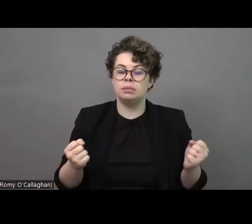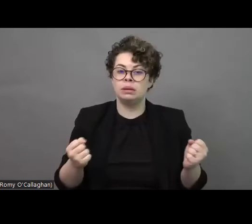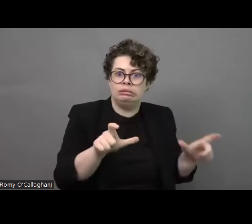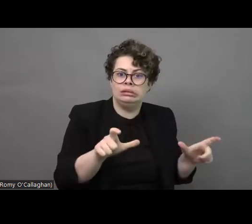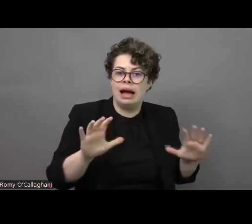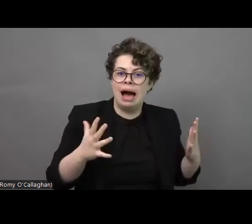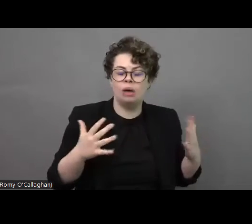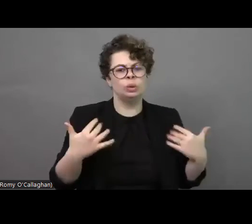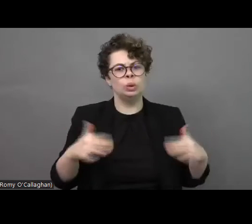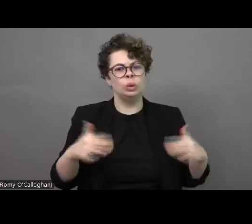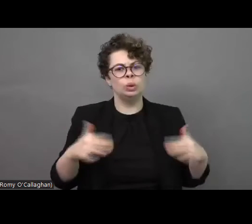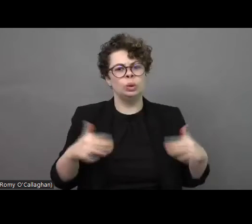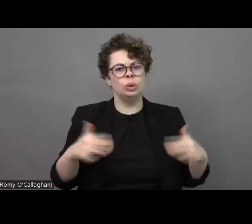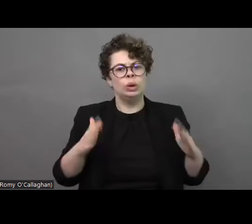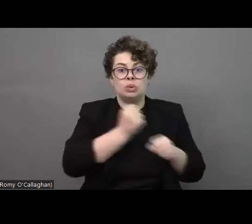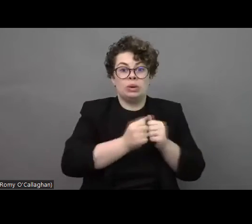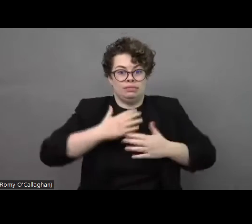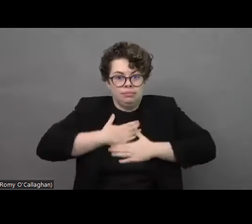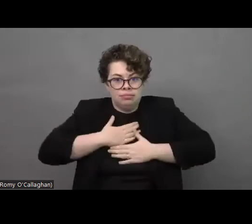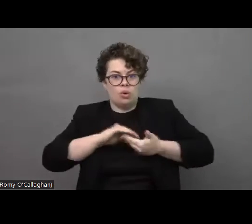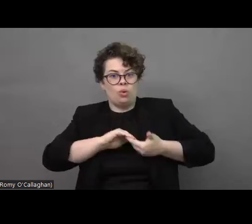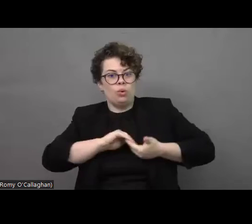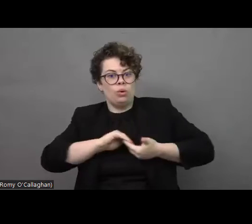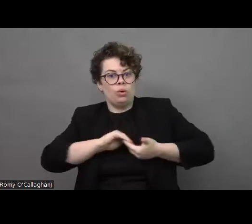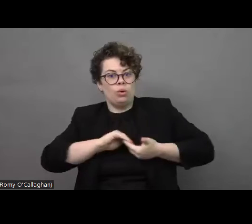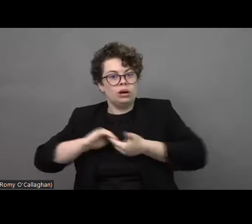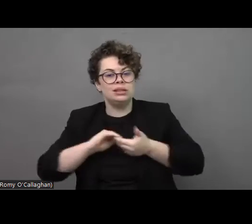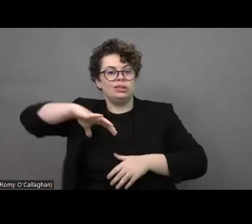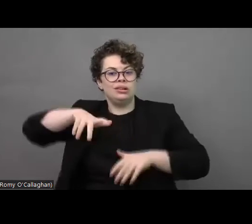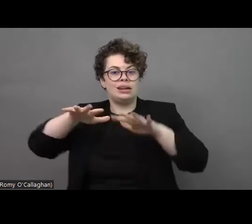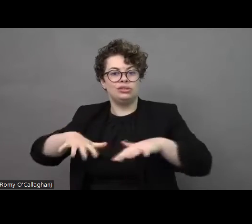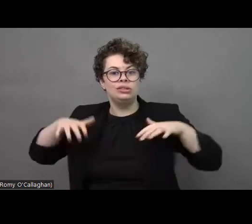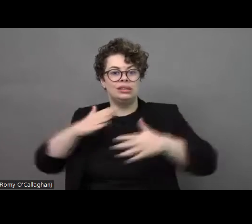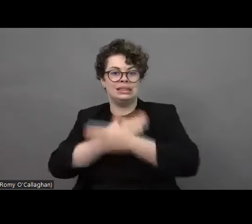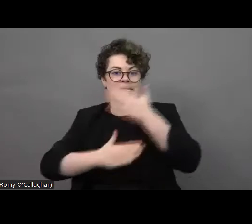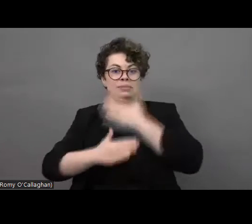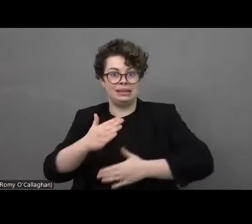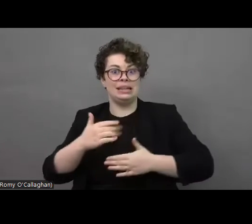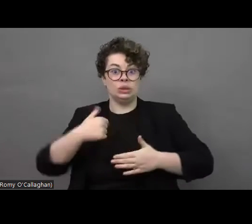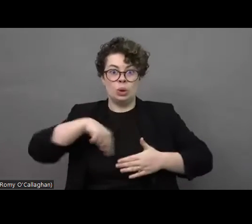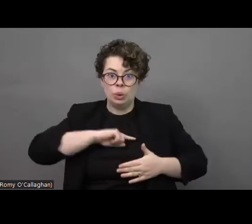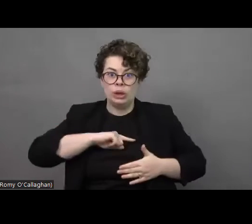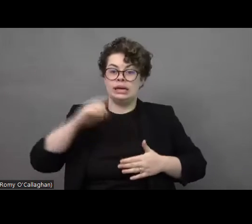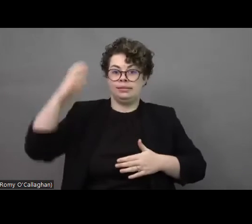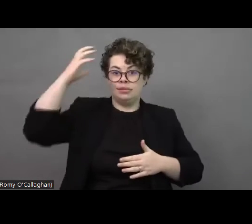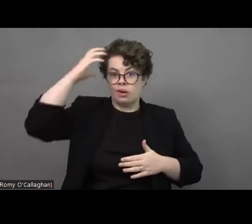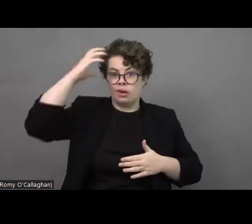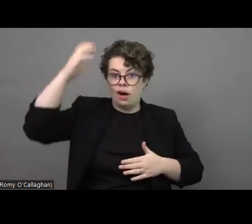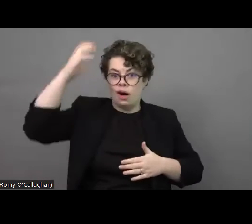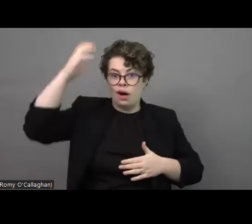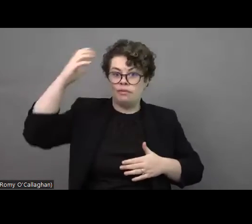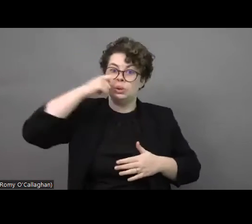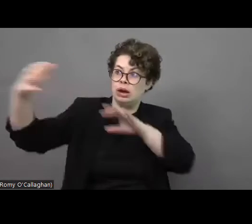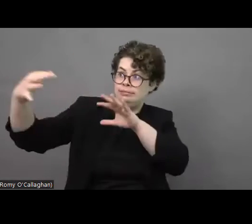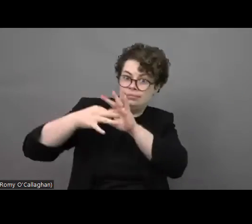to work with the National Assembly of Persons with Disabilities and we are coordinating the work of the